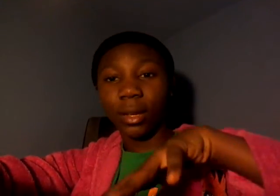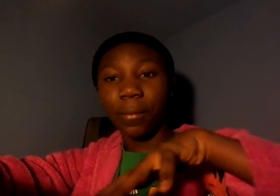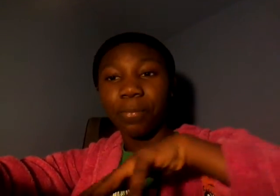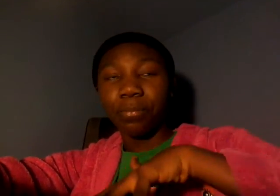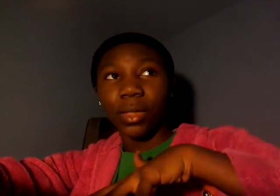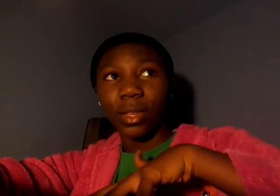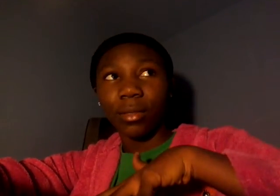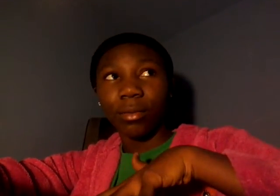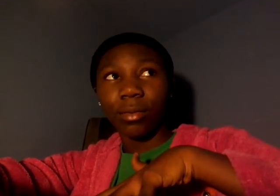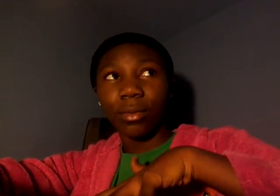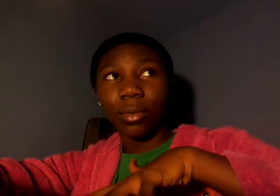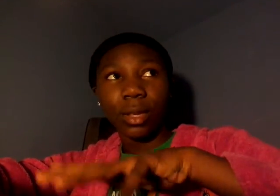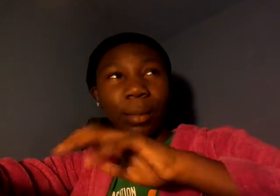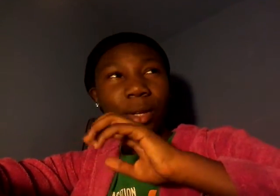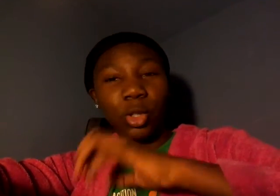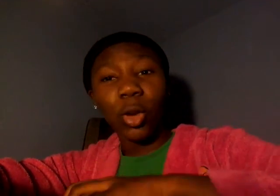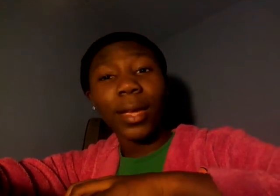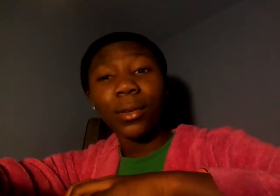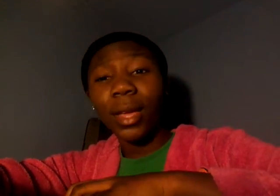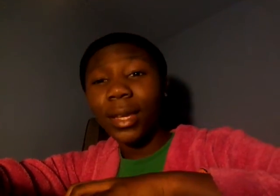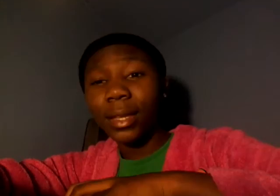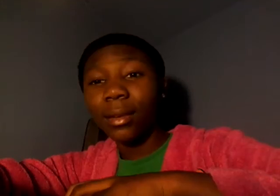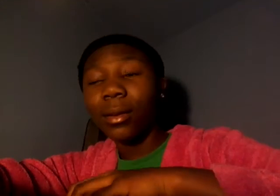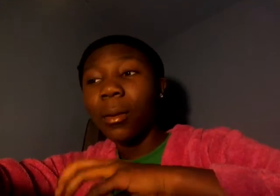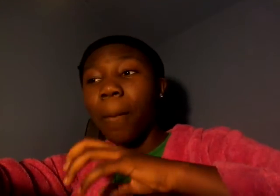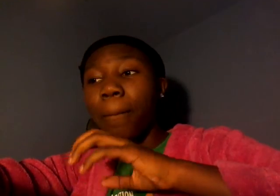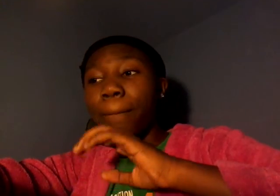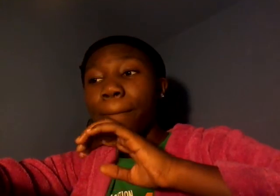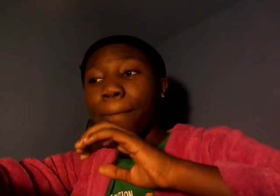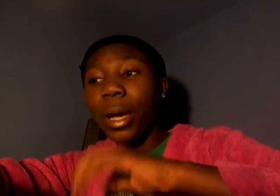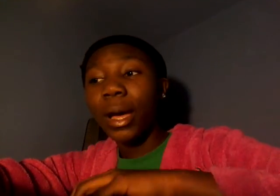and i'm going to try and do that daily but